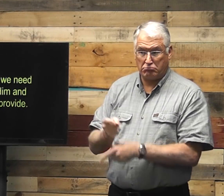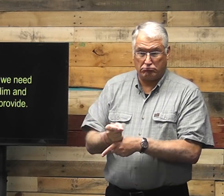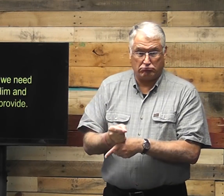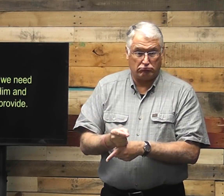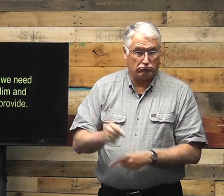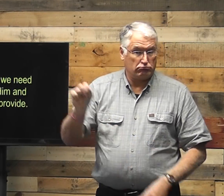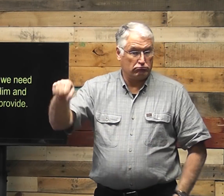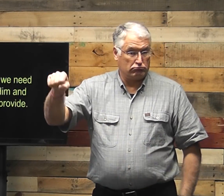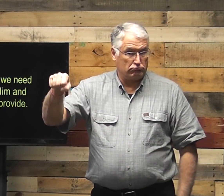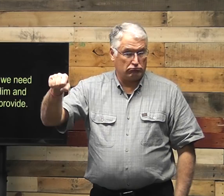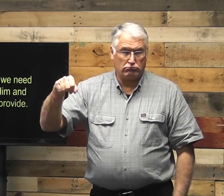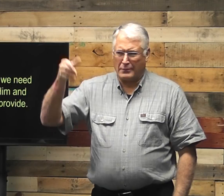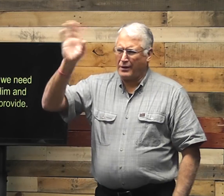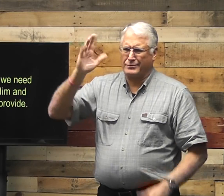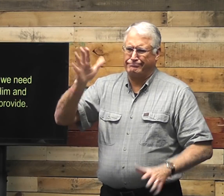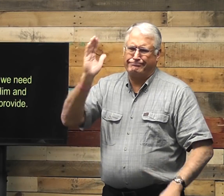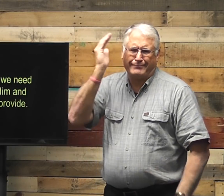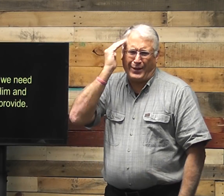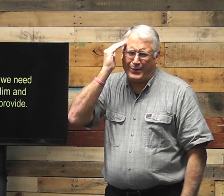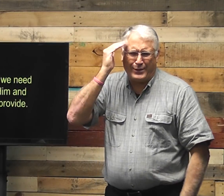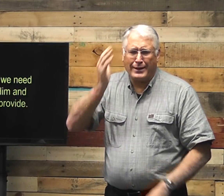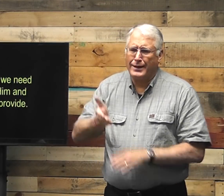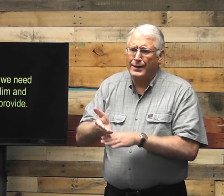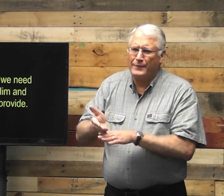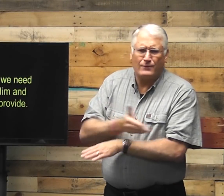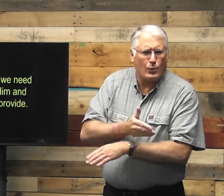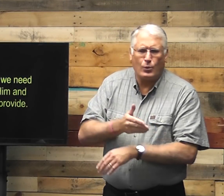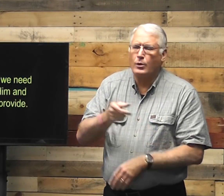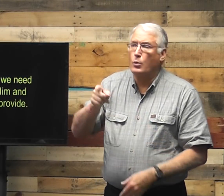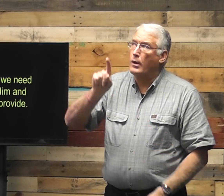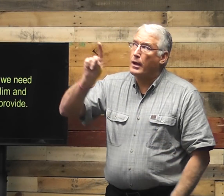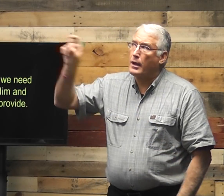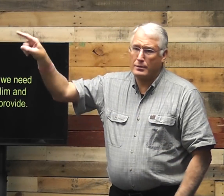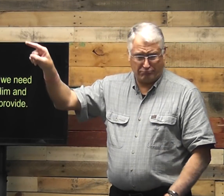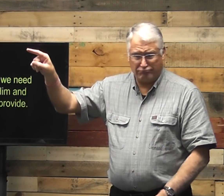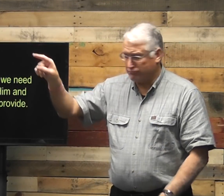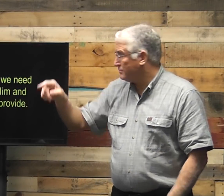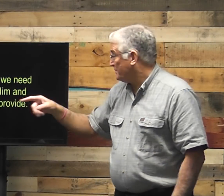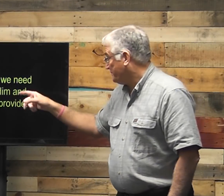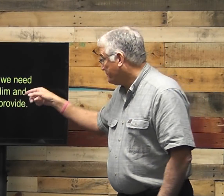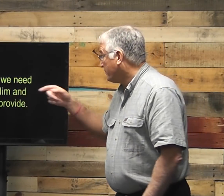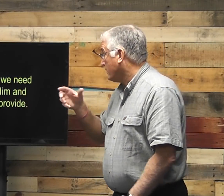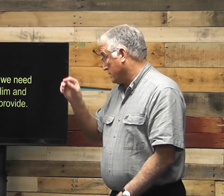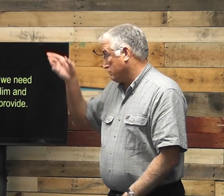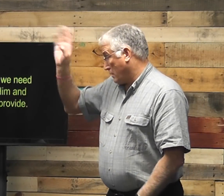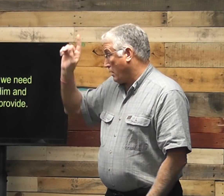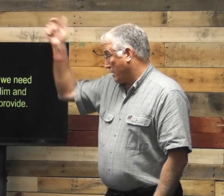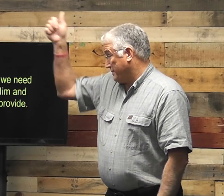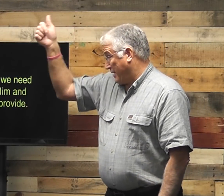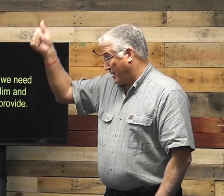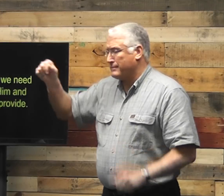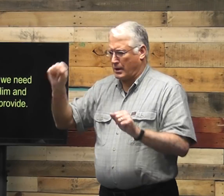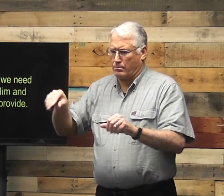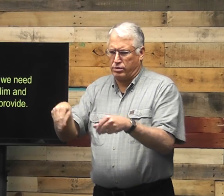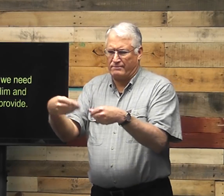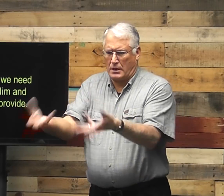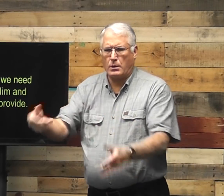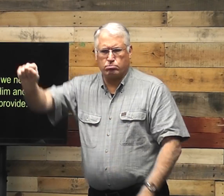Right? God already knows. He knows before we even ask. And he himself can